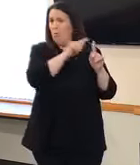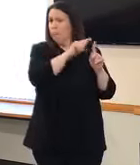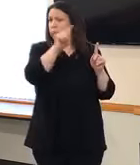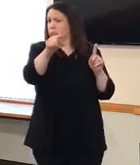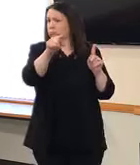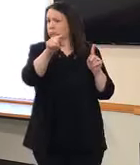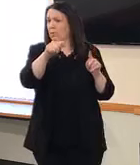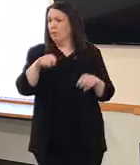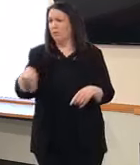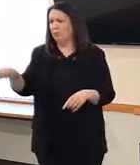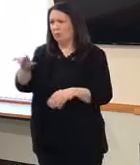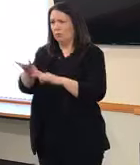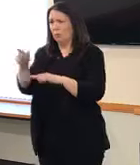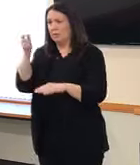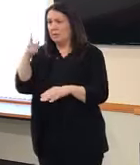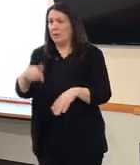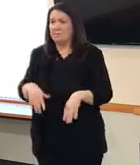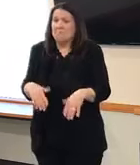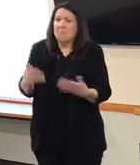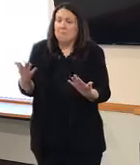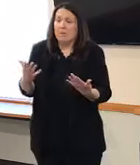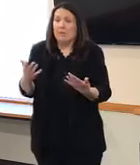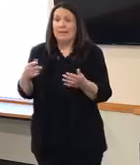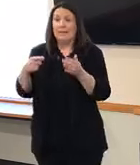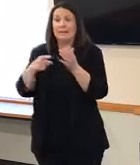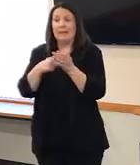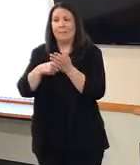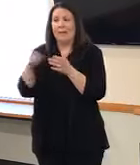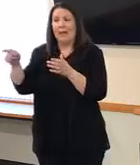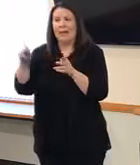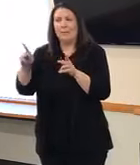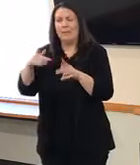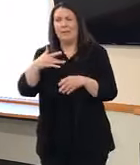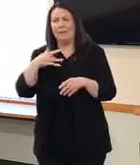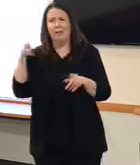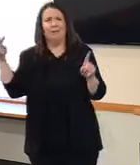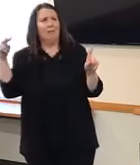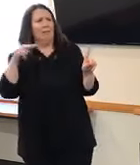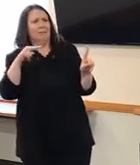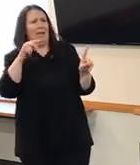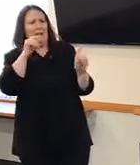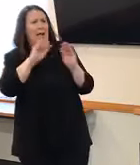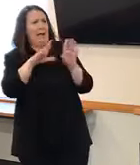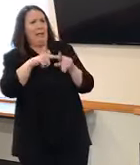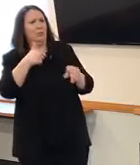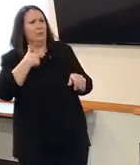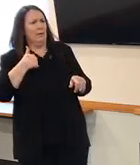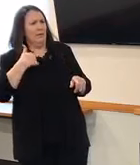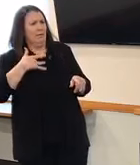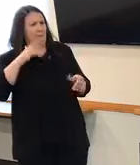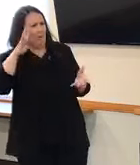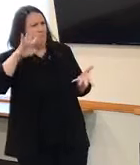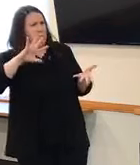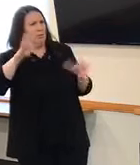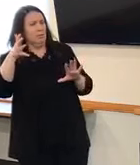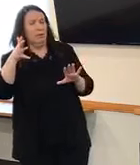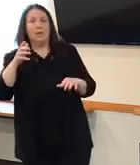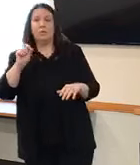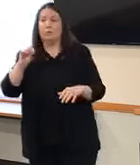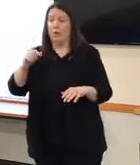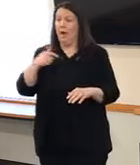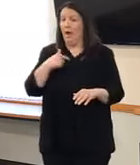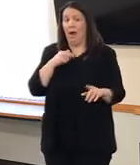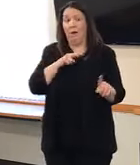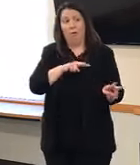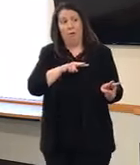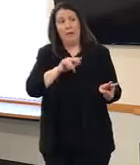data point means, false pictures can develop. And I'd like to say for certain that all